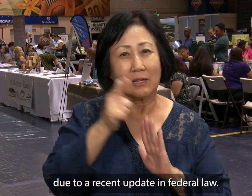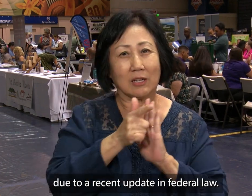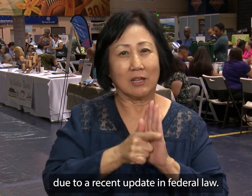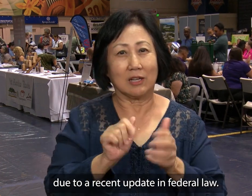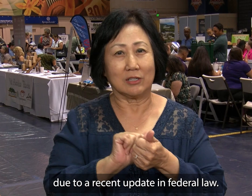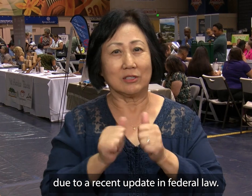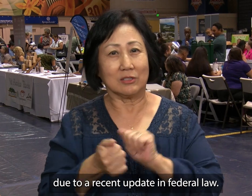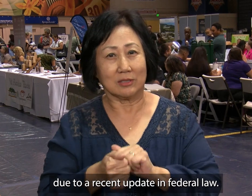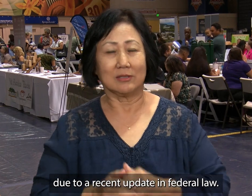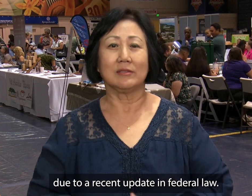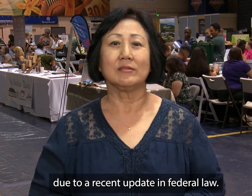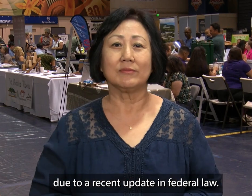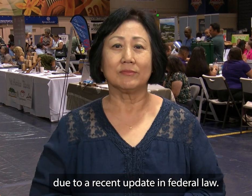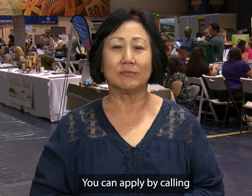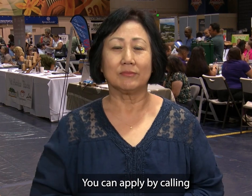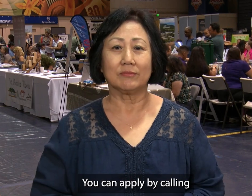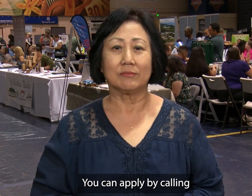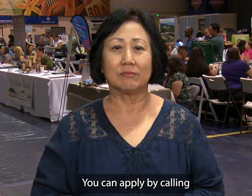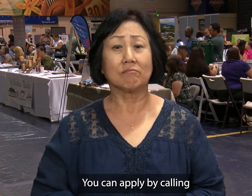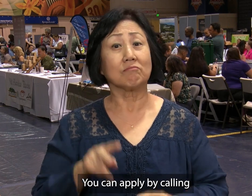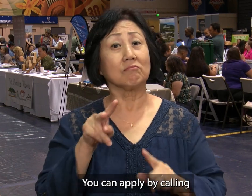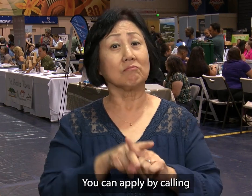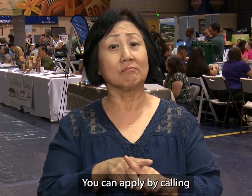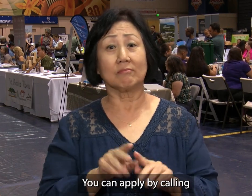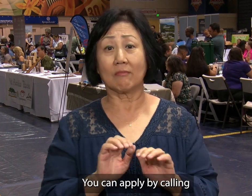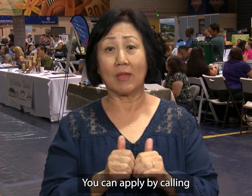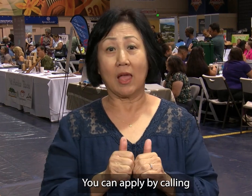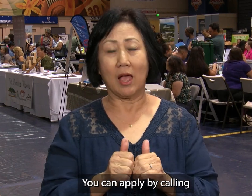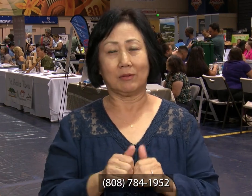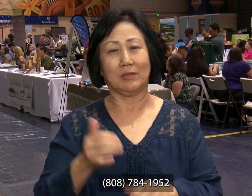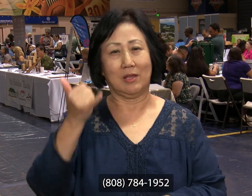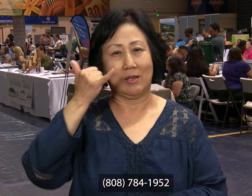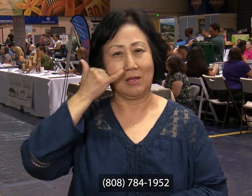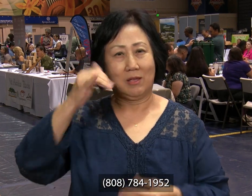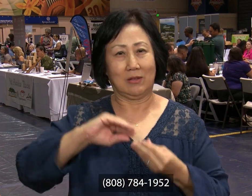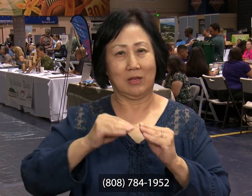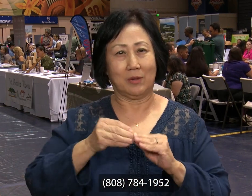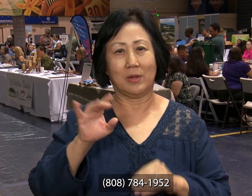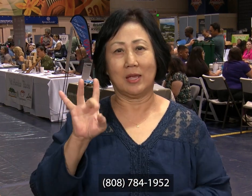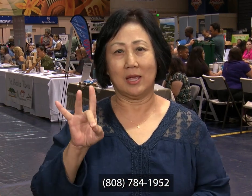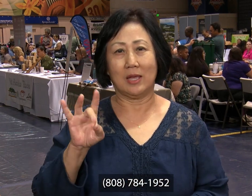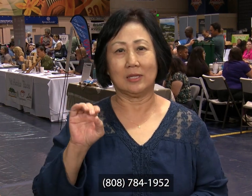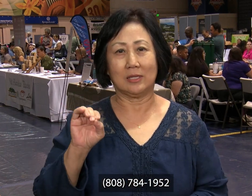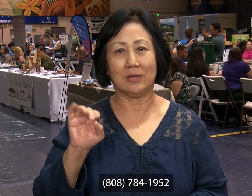federal law. You can apply by calling 808